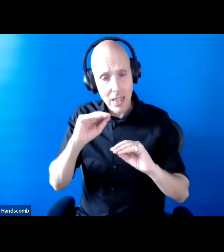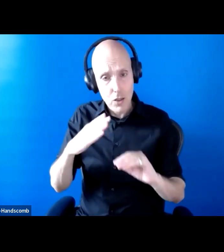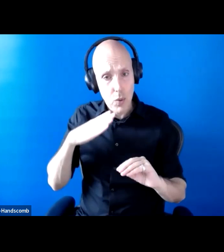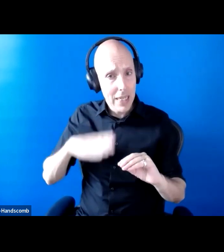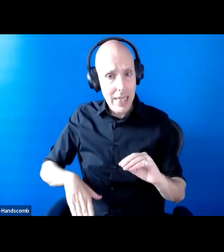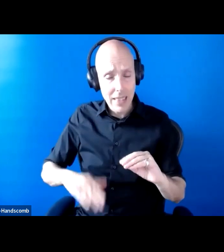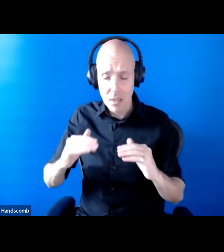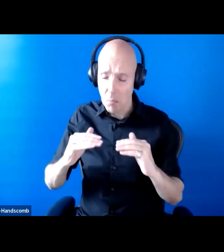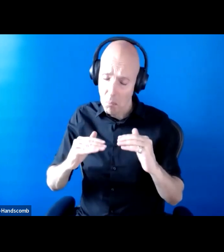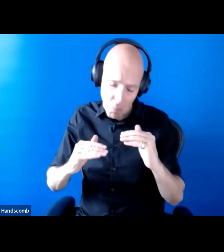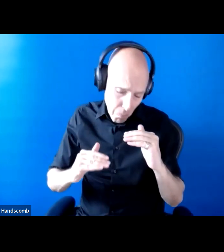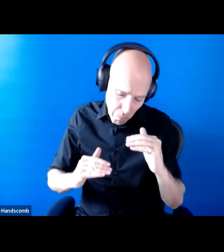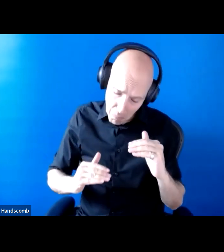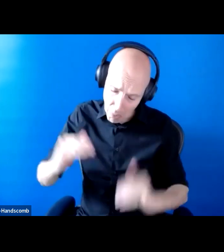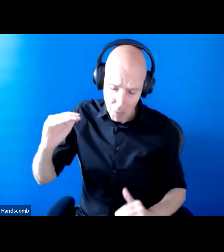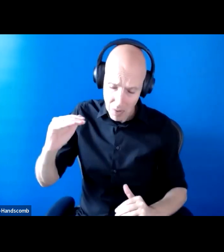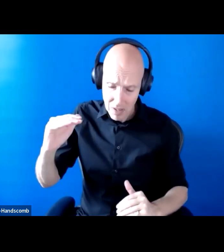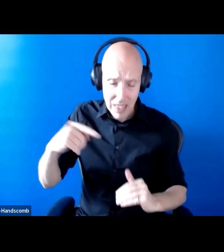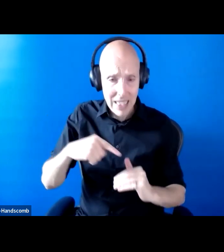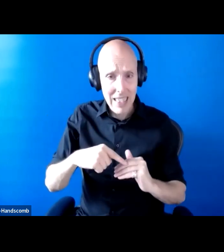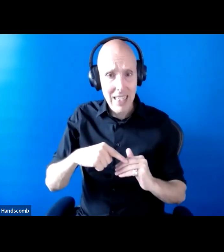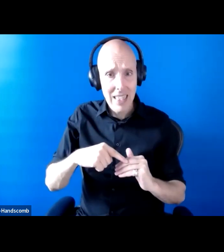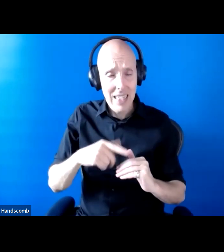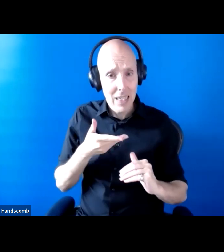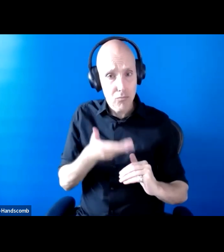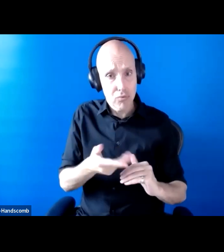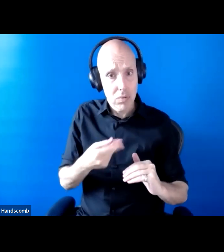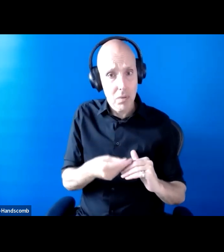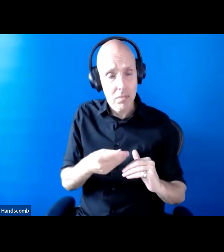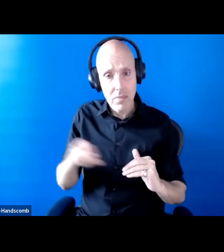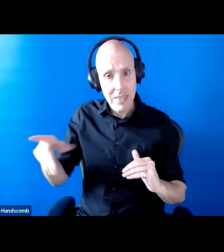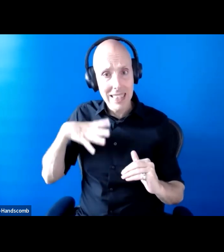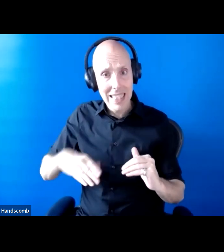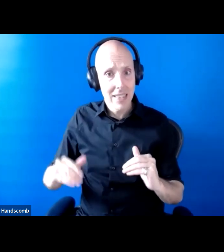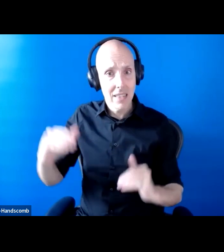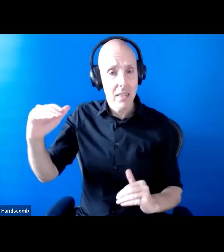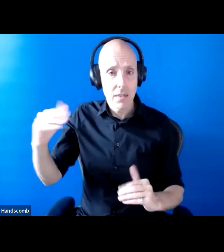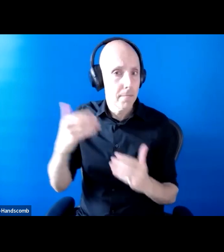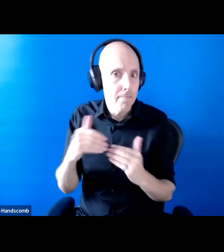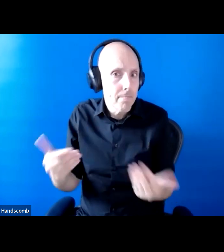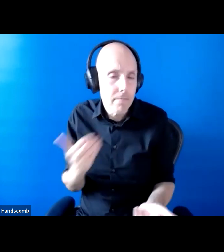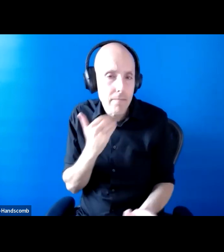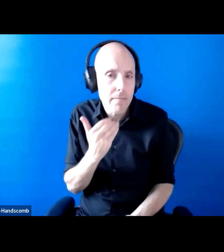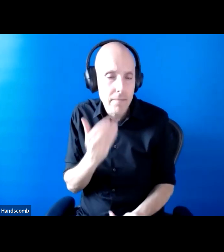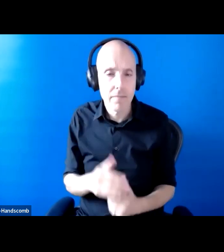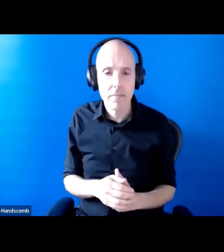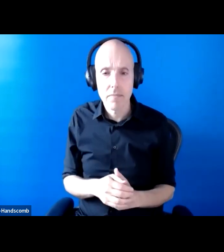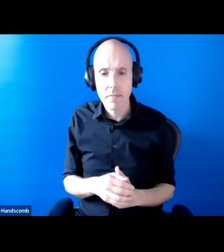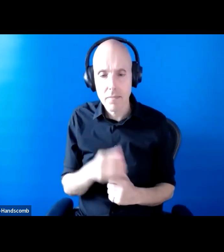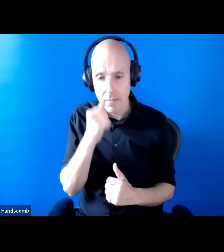that children have. And this was all pre pandemic. We had a public